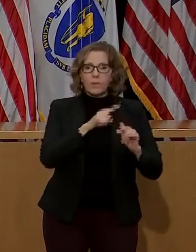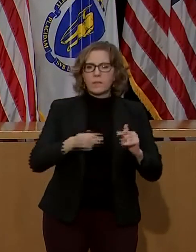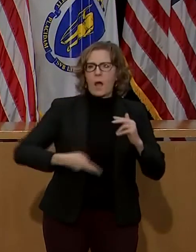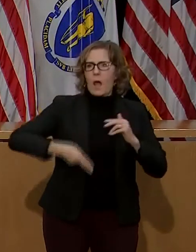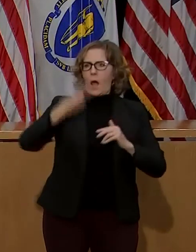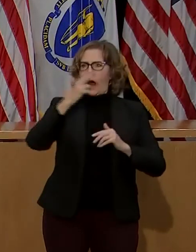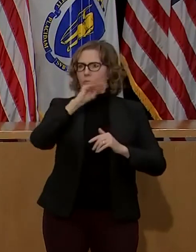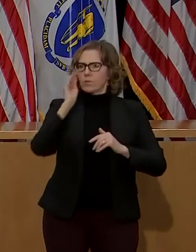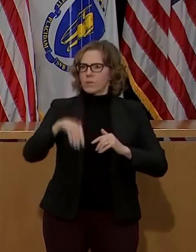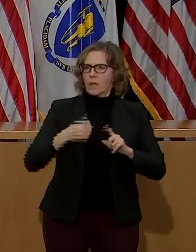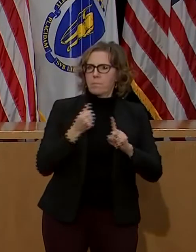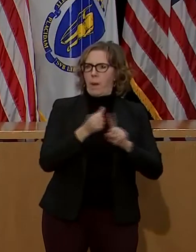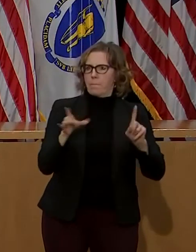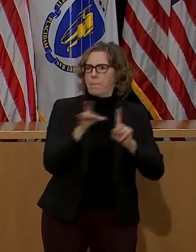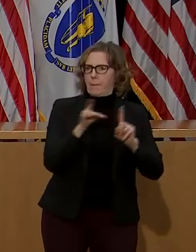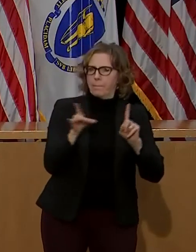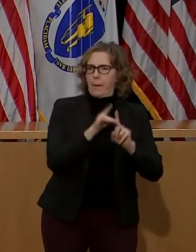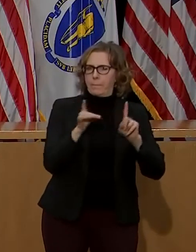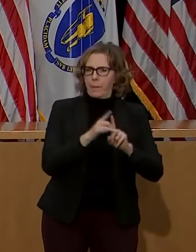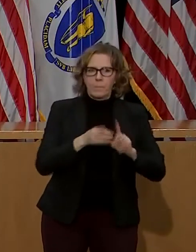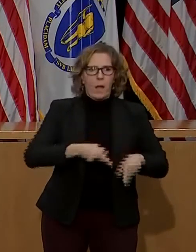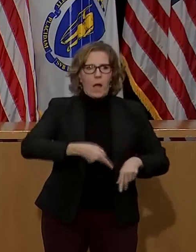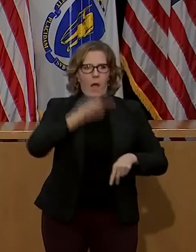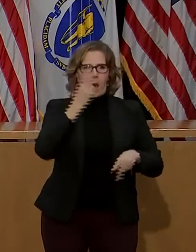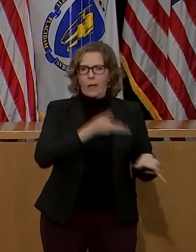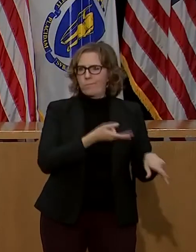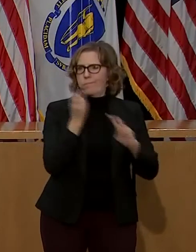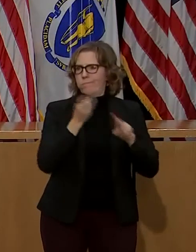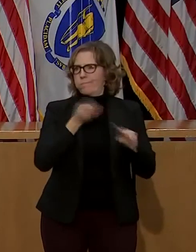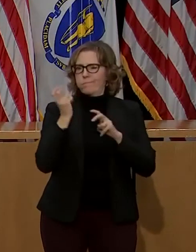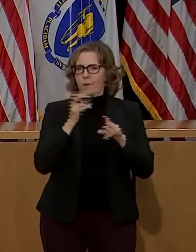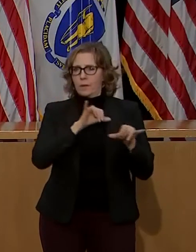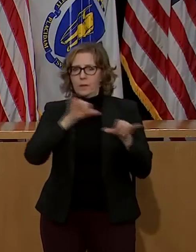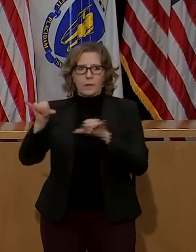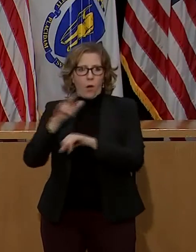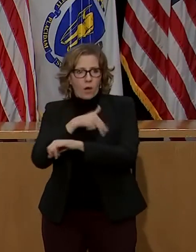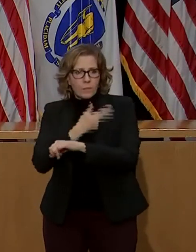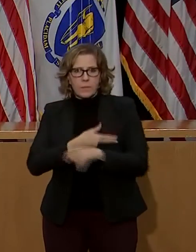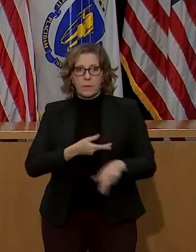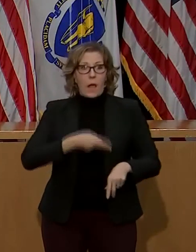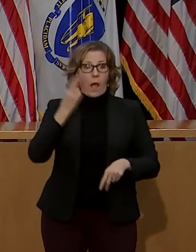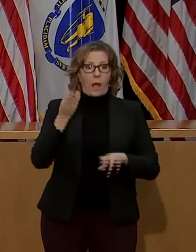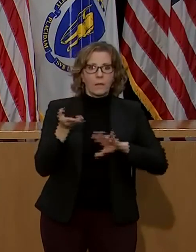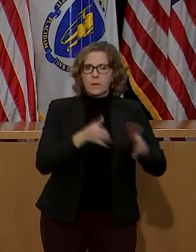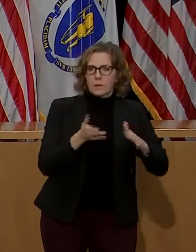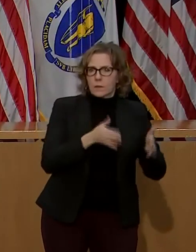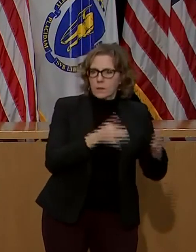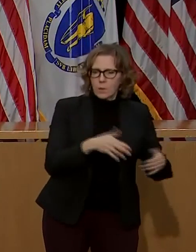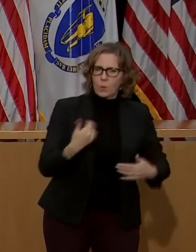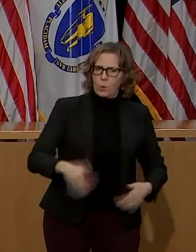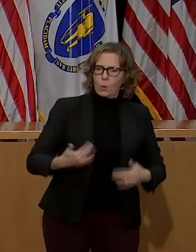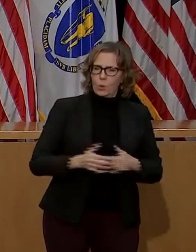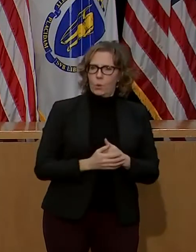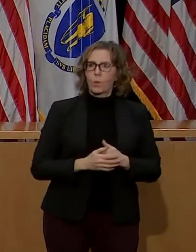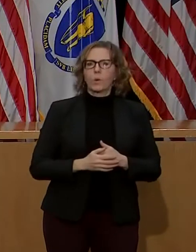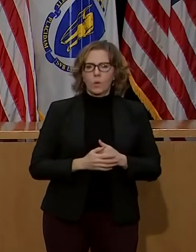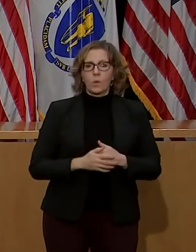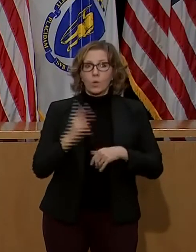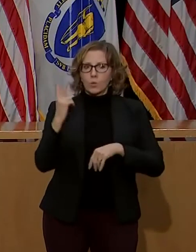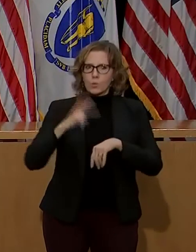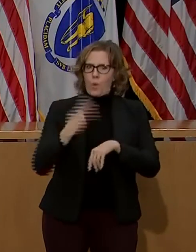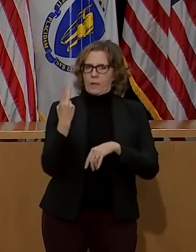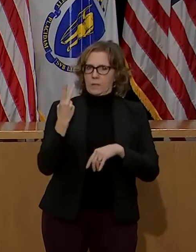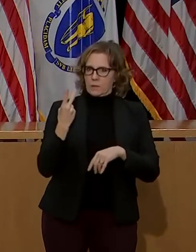hospitalizations, and deaths from the virus. Too often, up to three times higher rates in black and indigenous communities of color